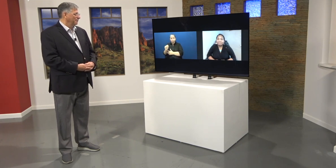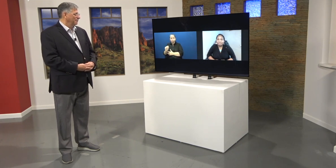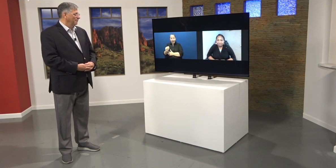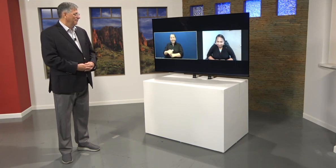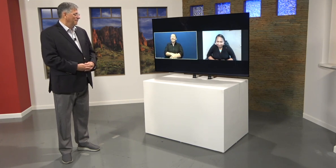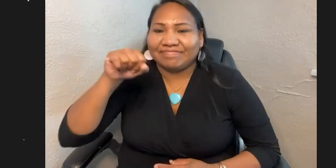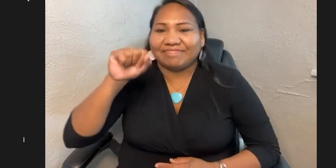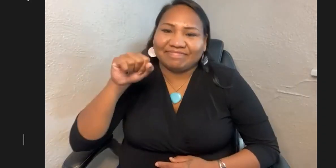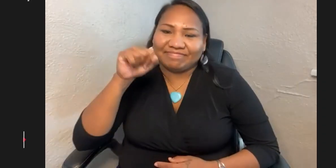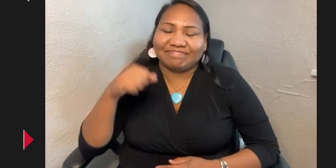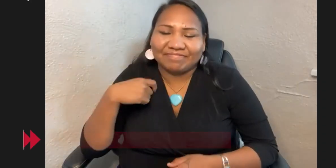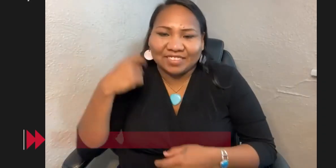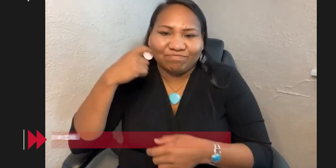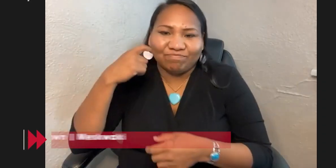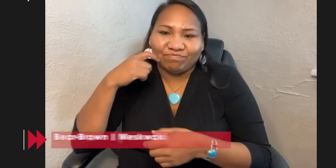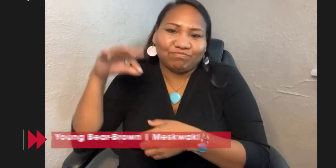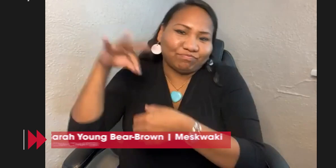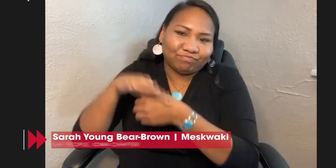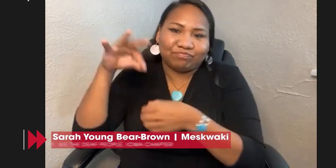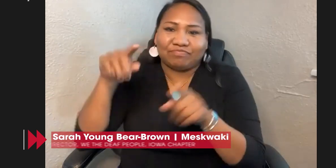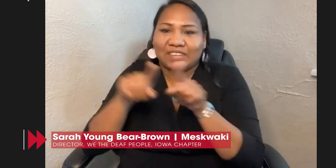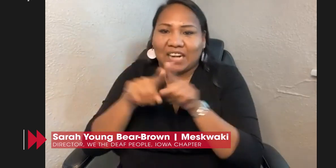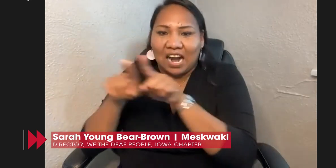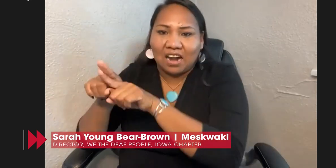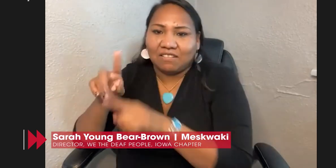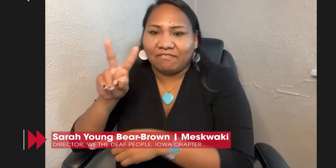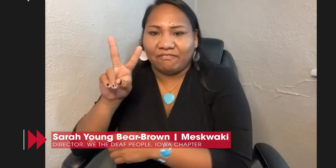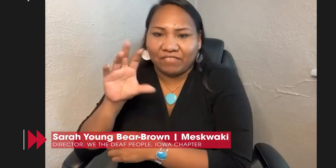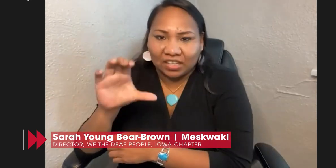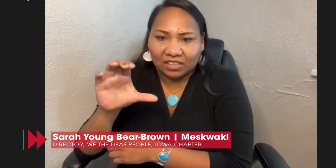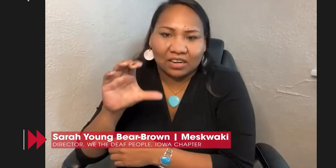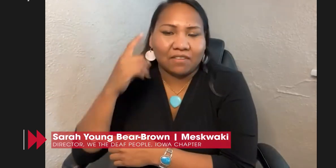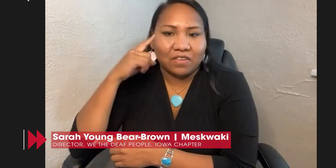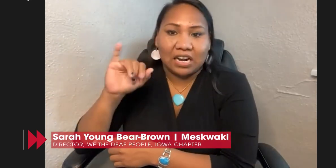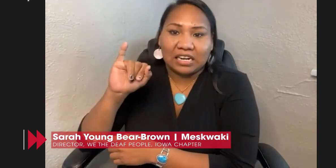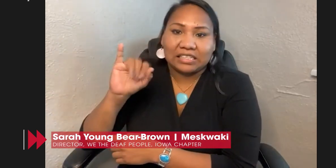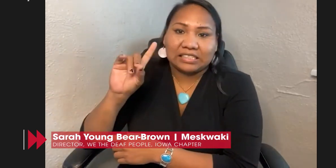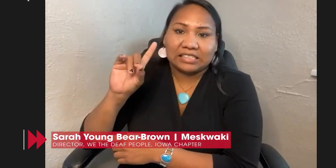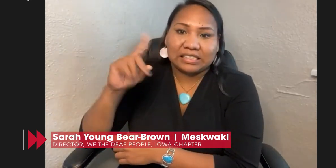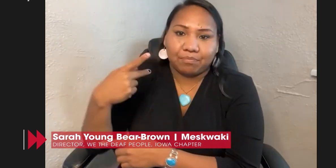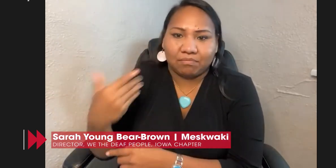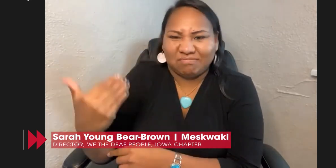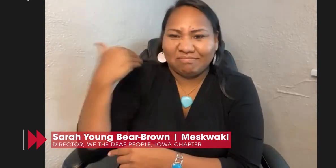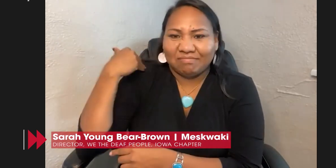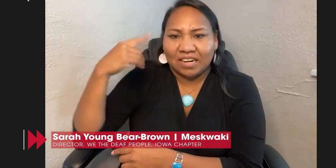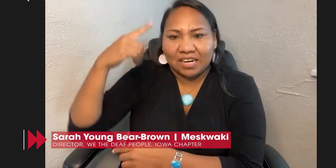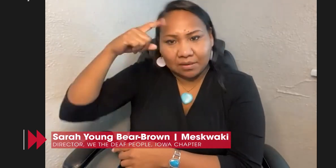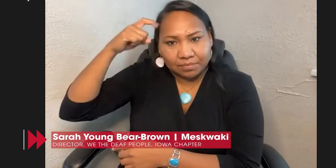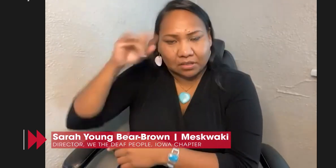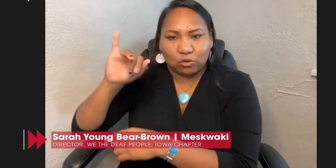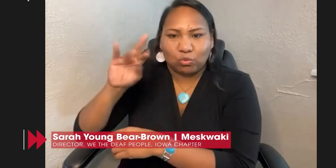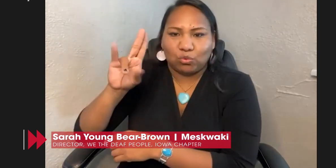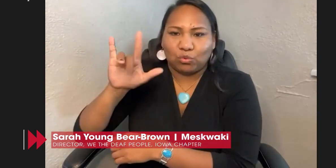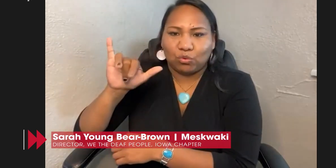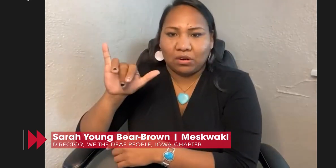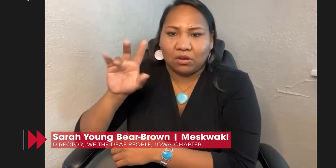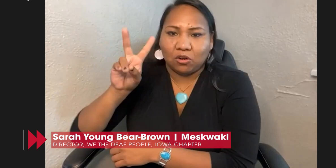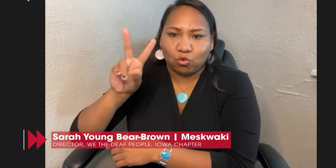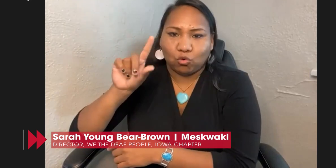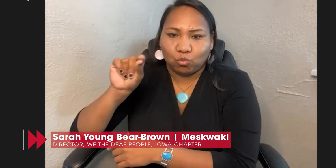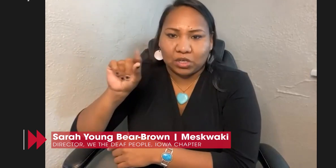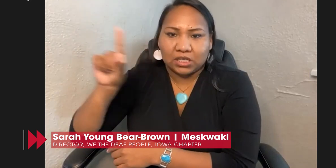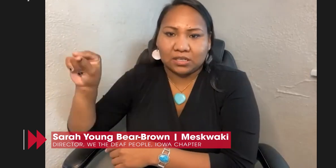Yes, yes, that is accurate. We actually just voted as the vice chair for the Iowa